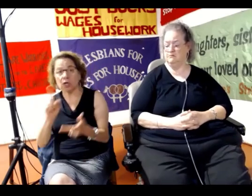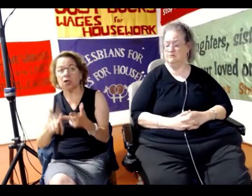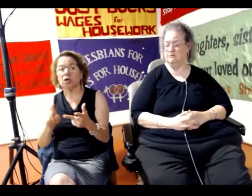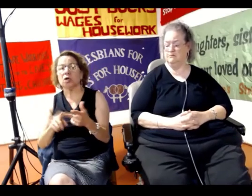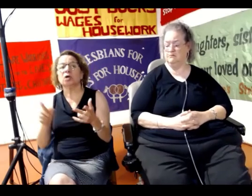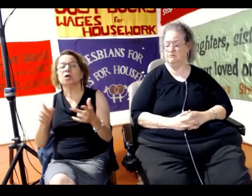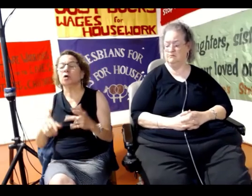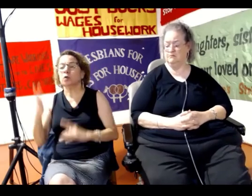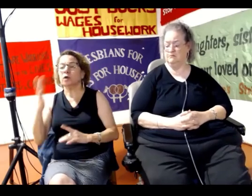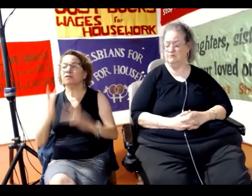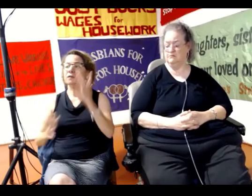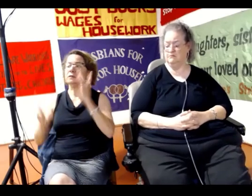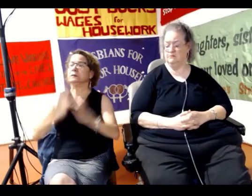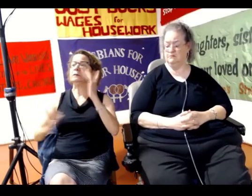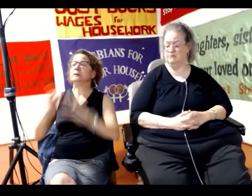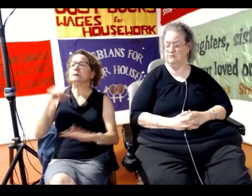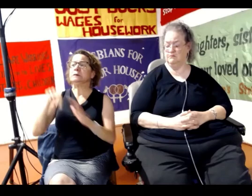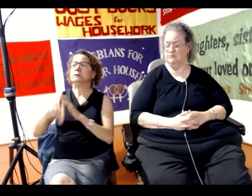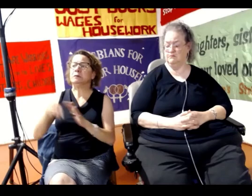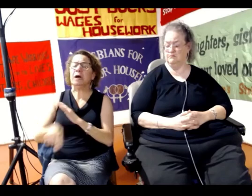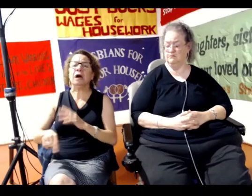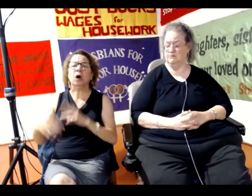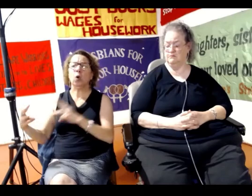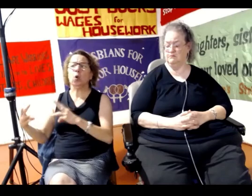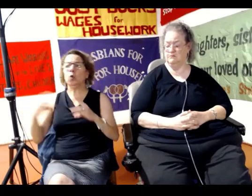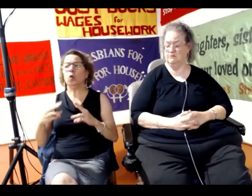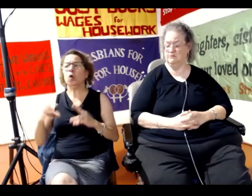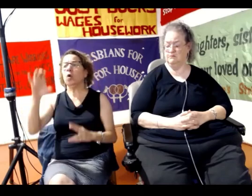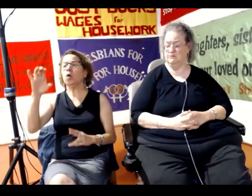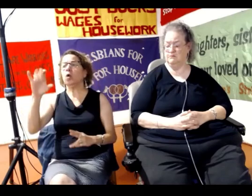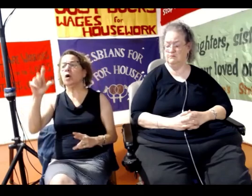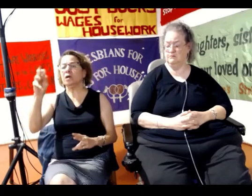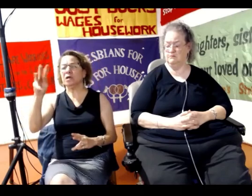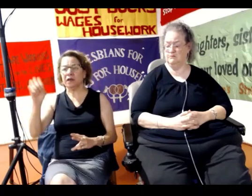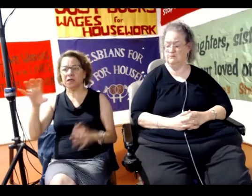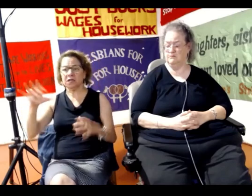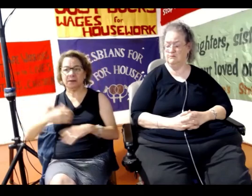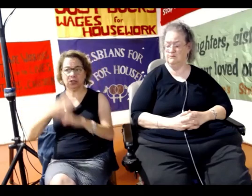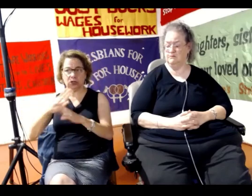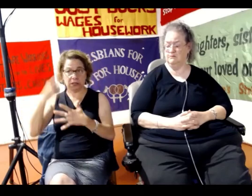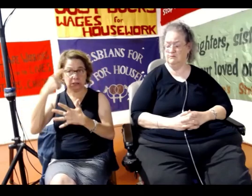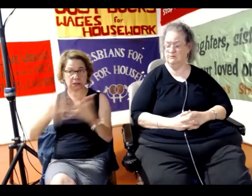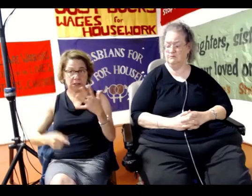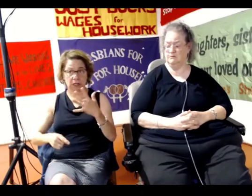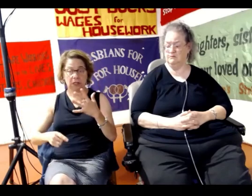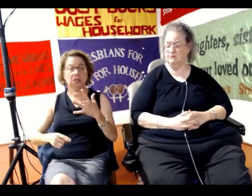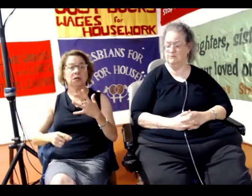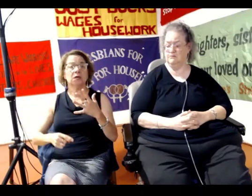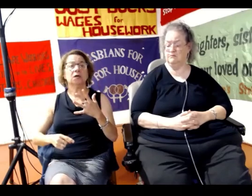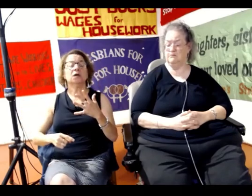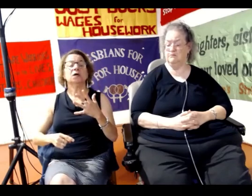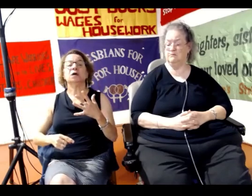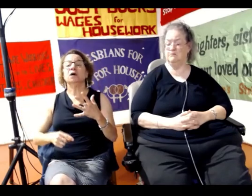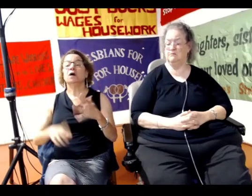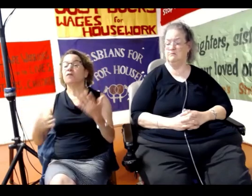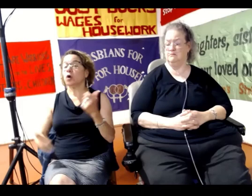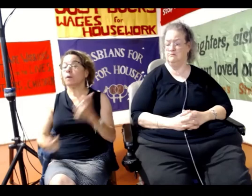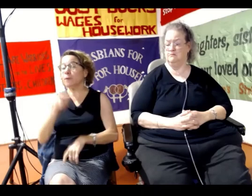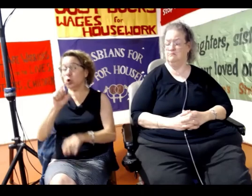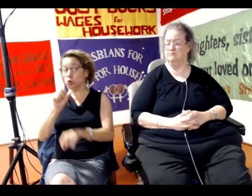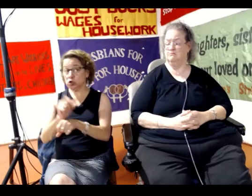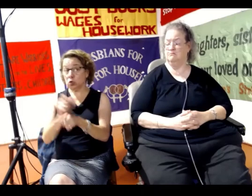persecution, war and the climate crisis. And the fact is, is that for most working class women